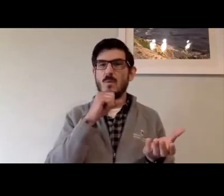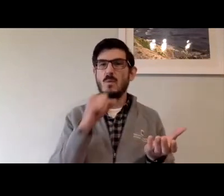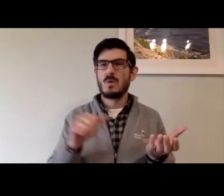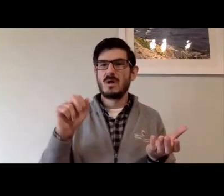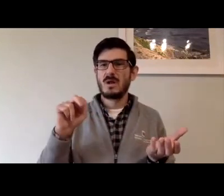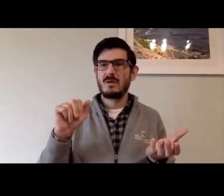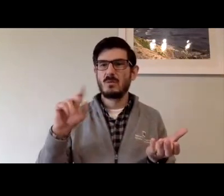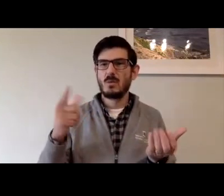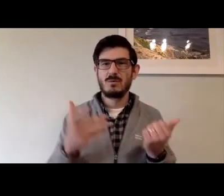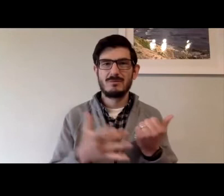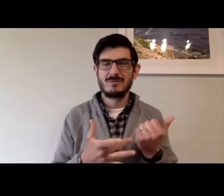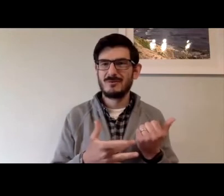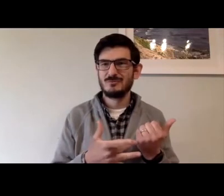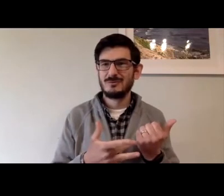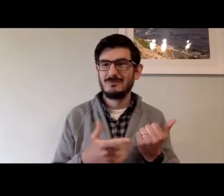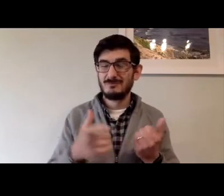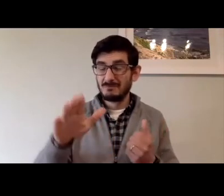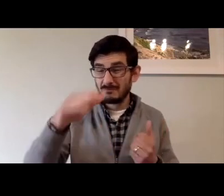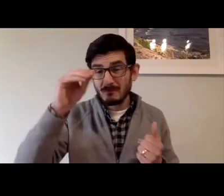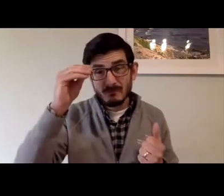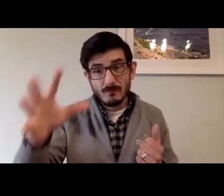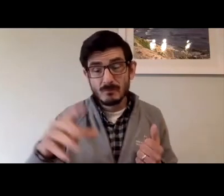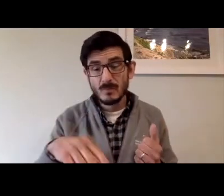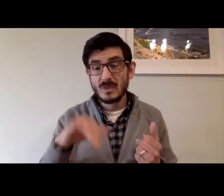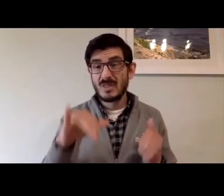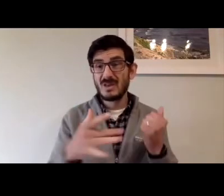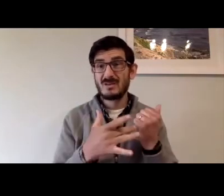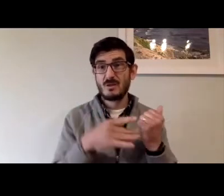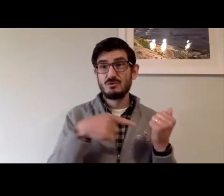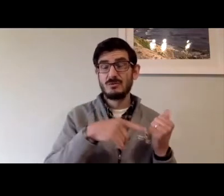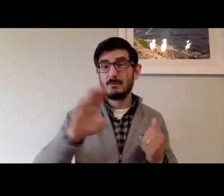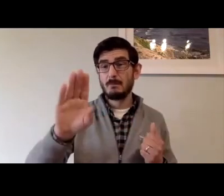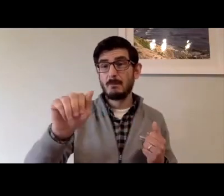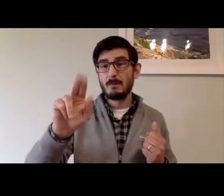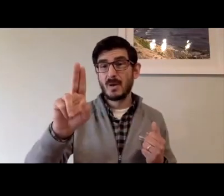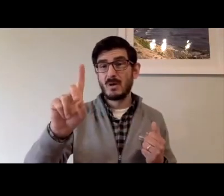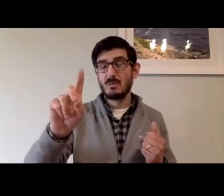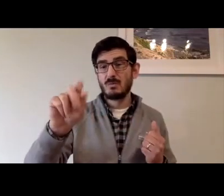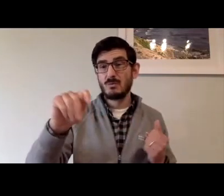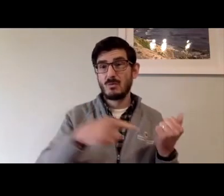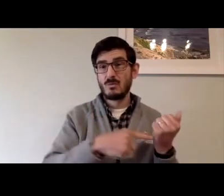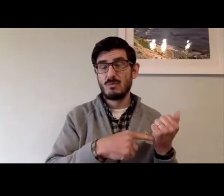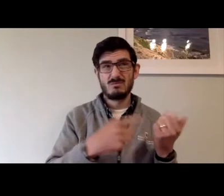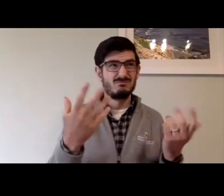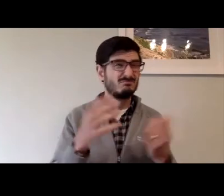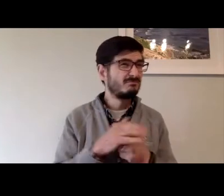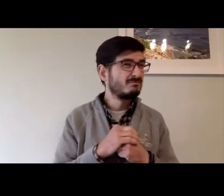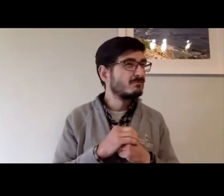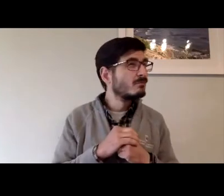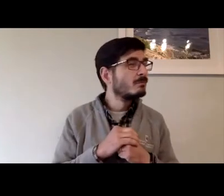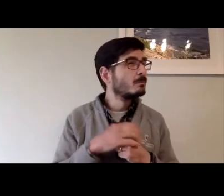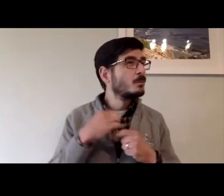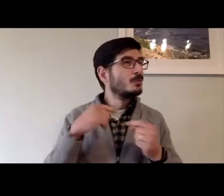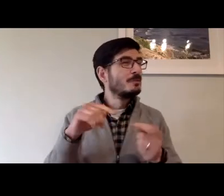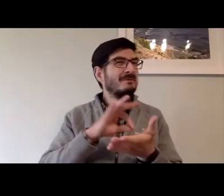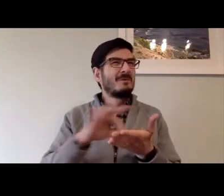community that as we transferred to digital, the analog systems that were codified were not serve. So for the